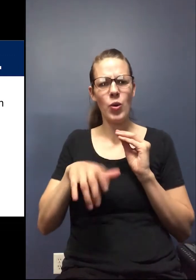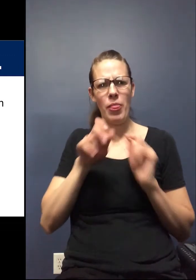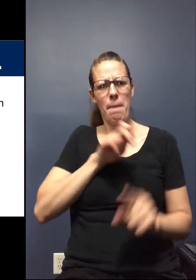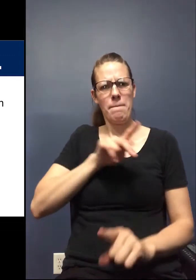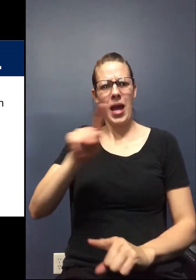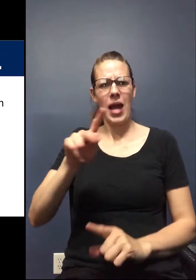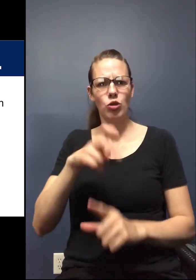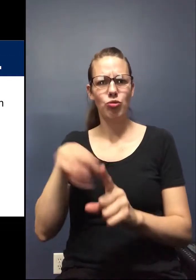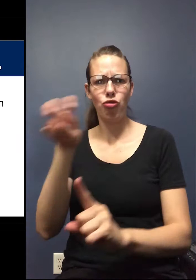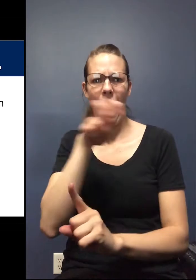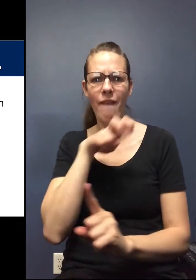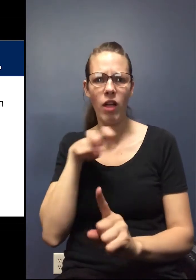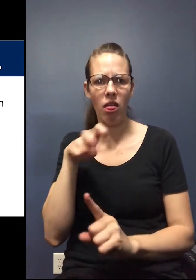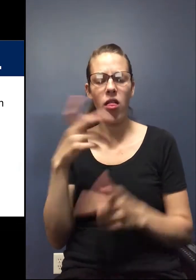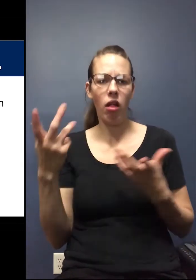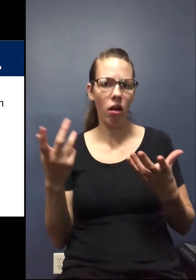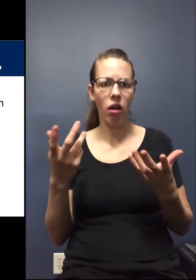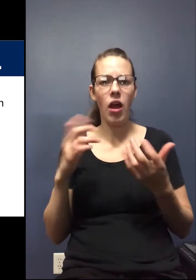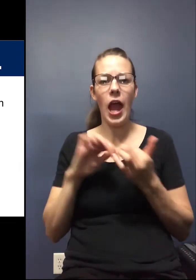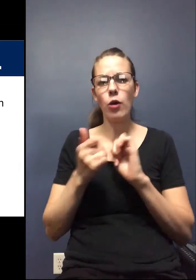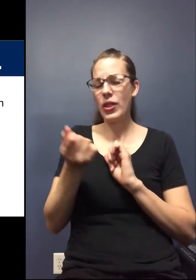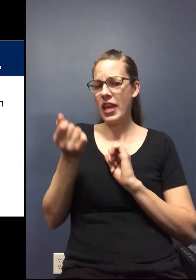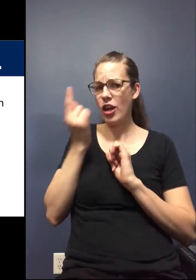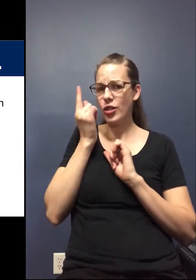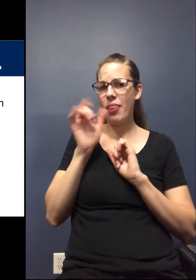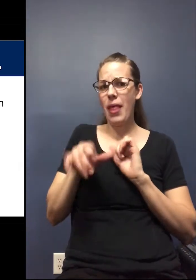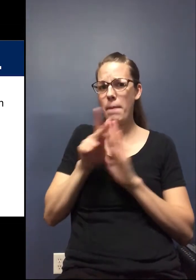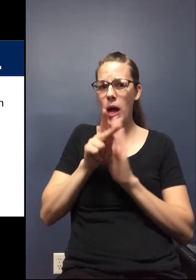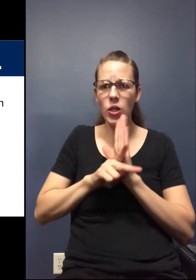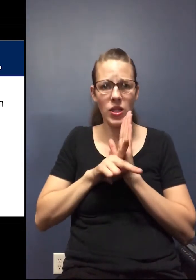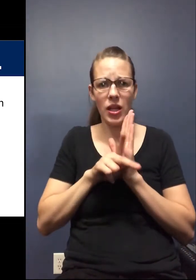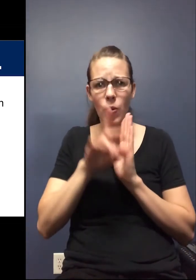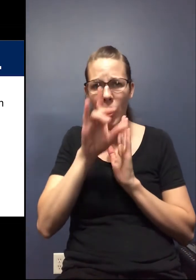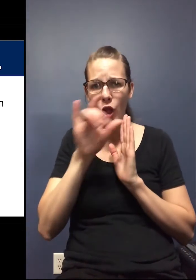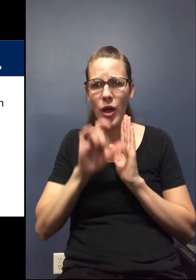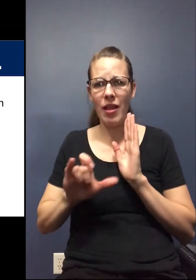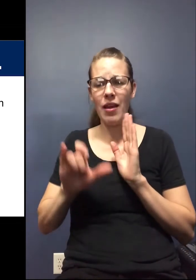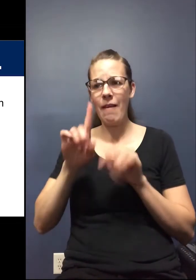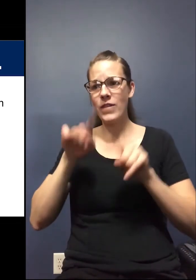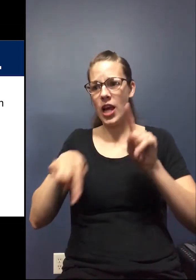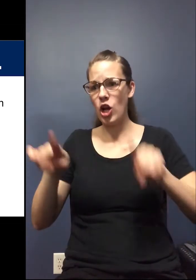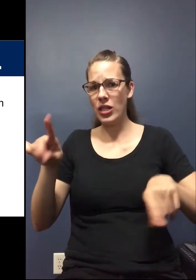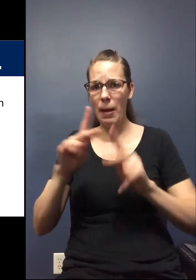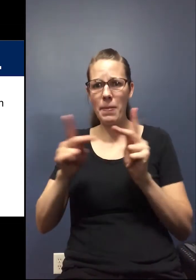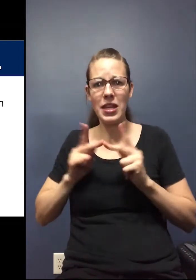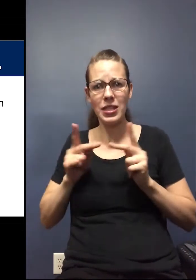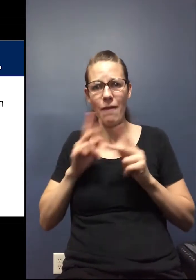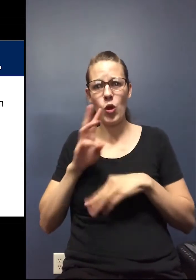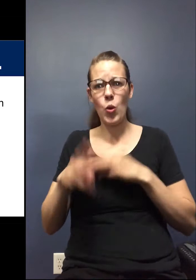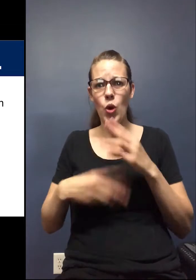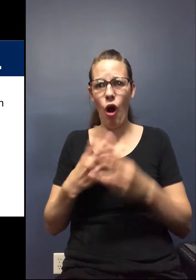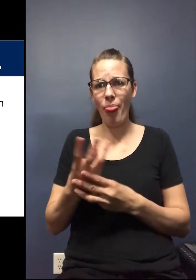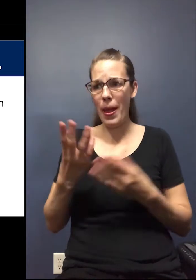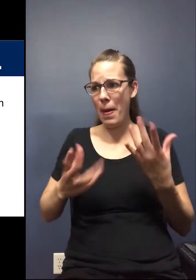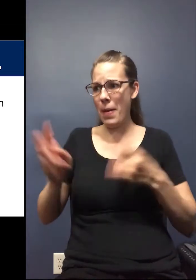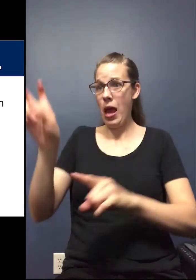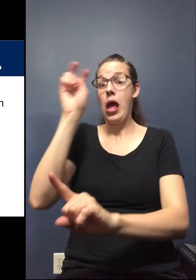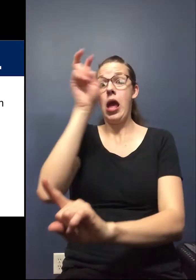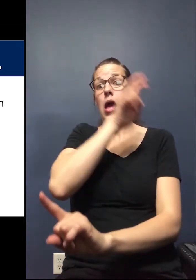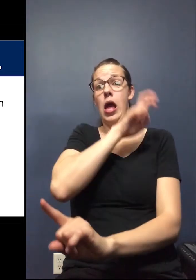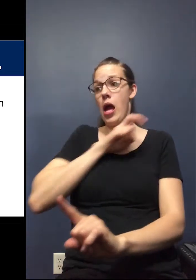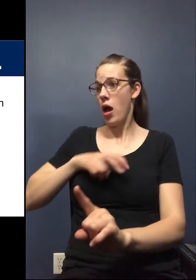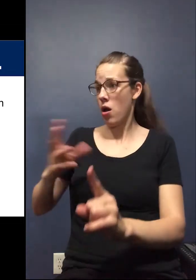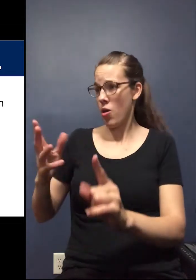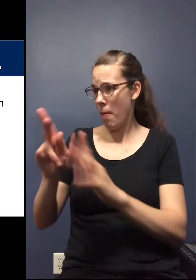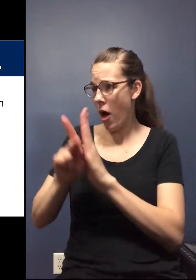people return? How do they understand what the policies are going to be like in the various places of the world that they might travel